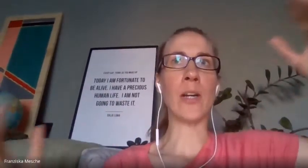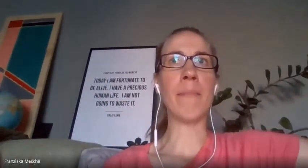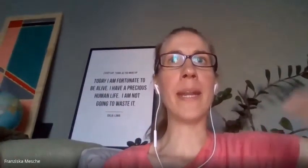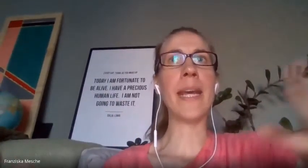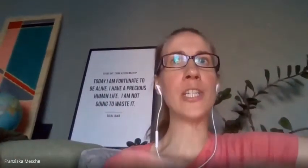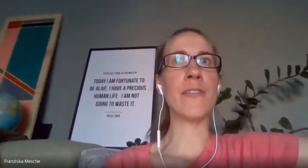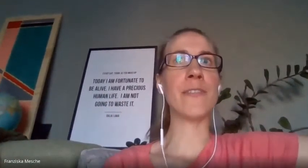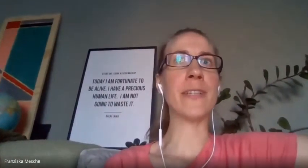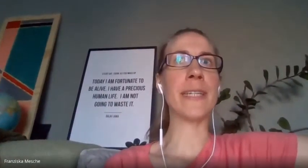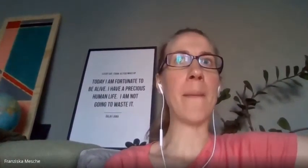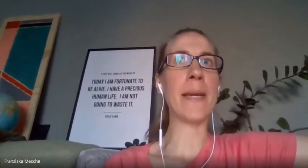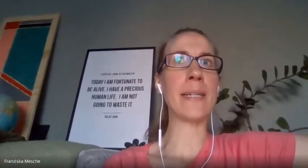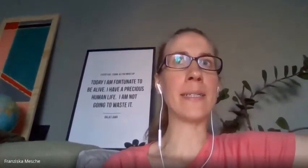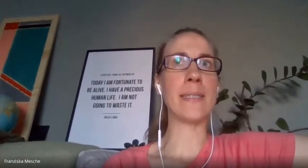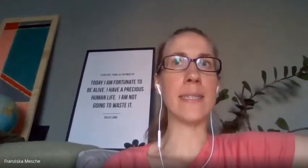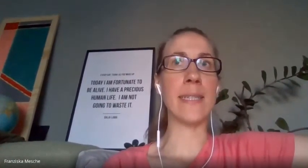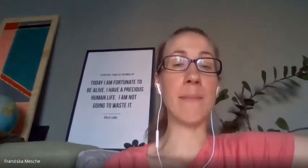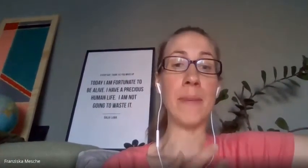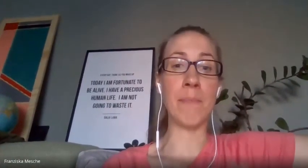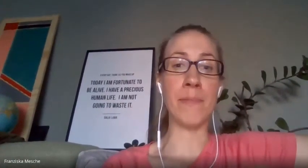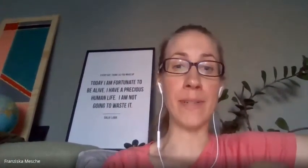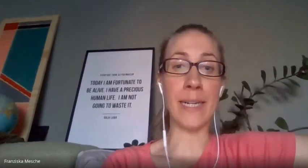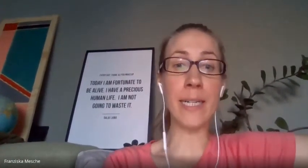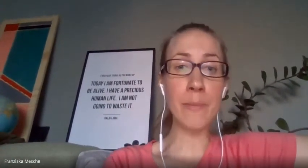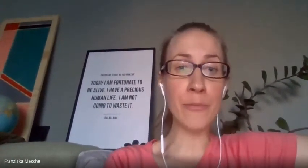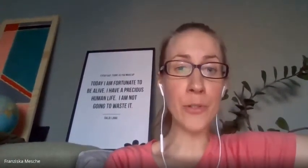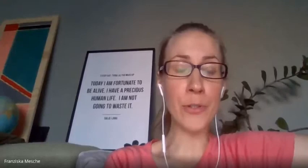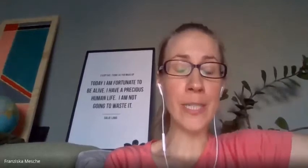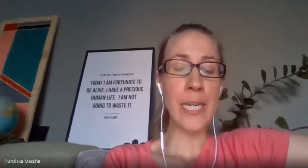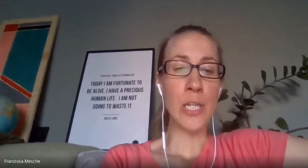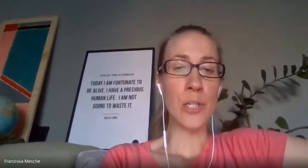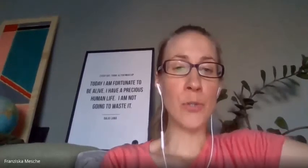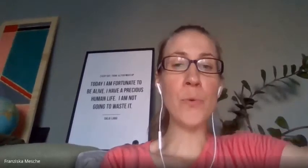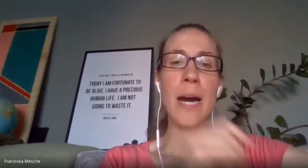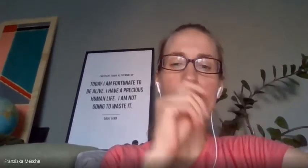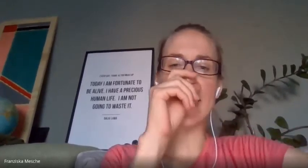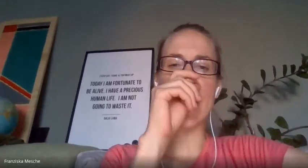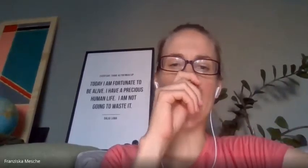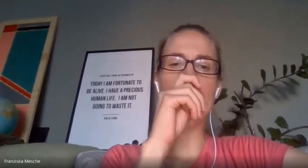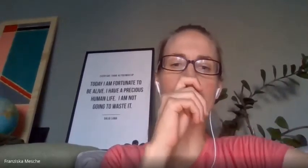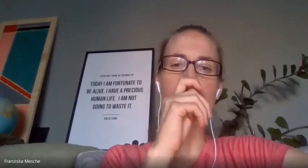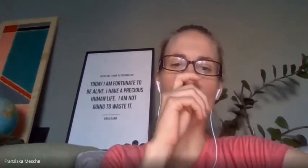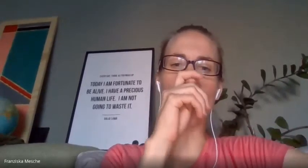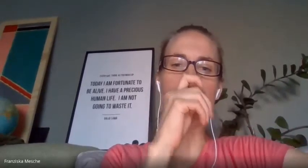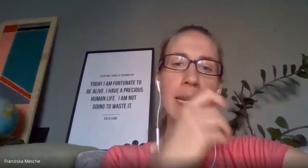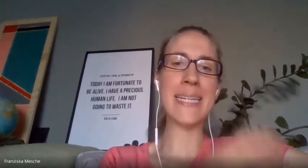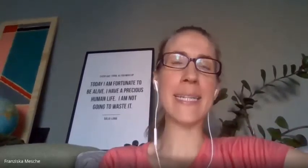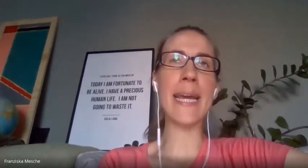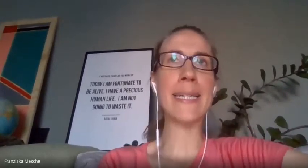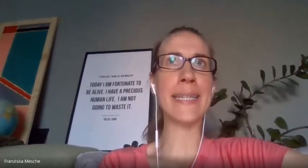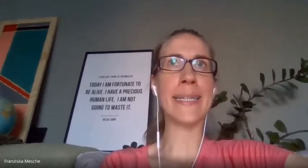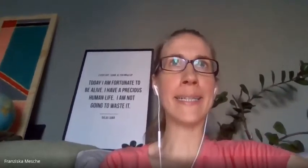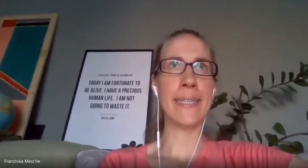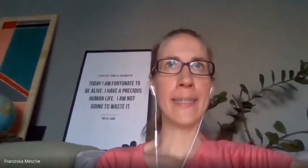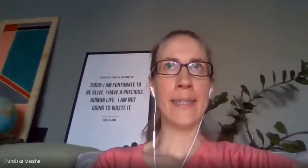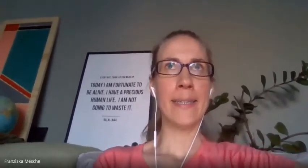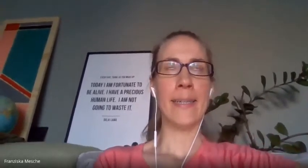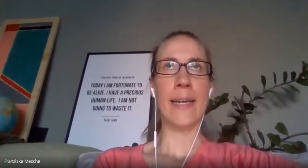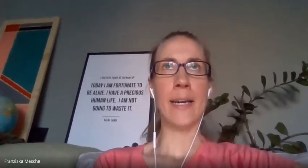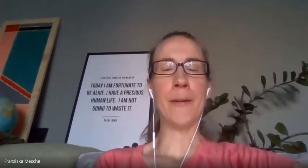combination of different chemicals and that might be really harmful to us um so but then in tensile um